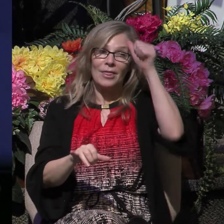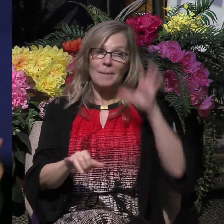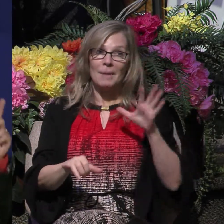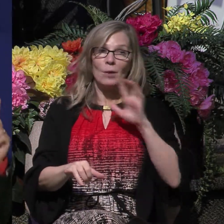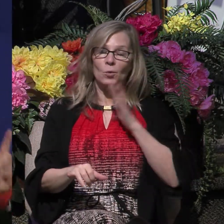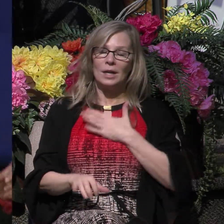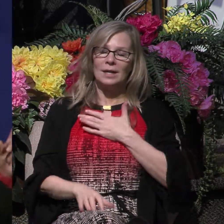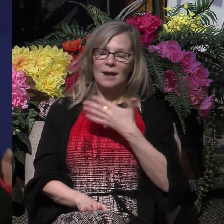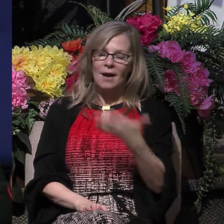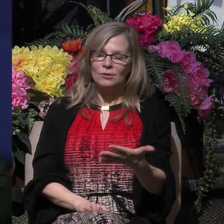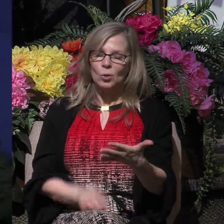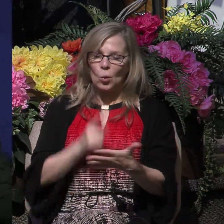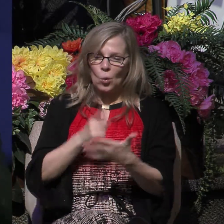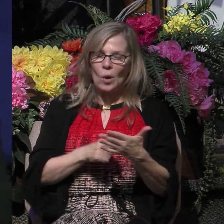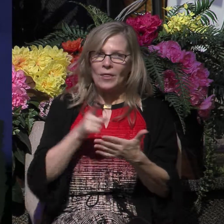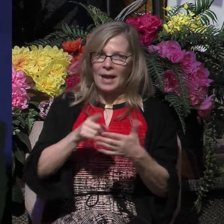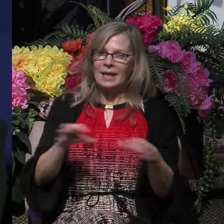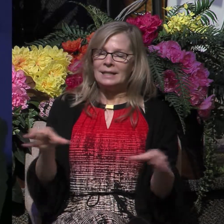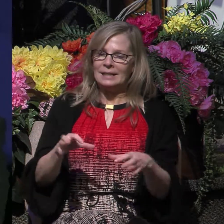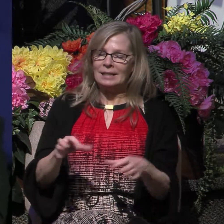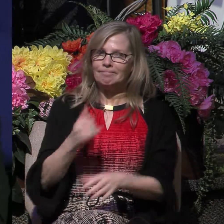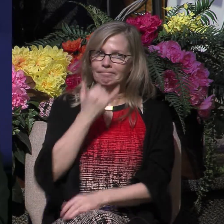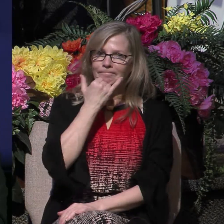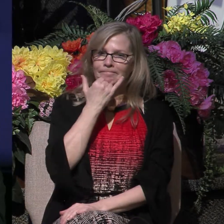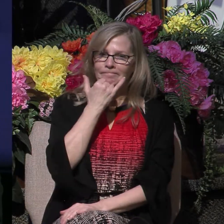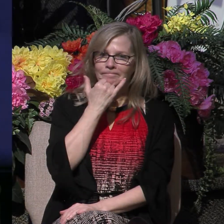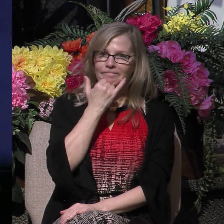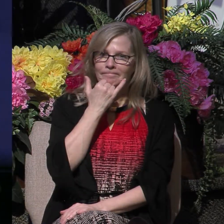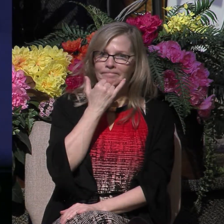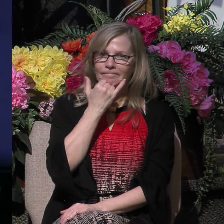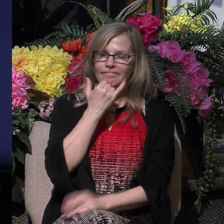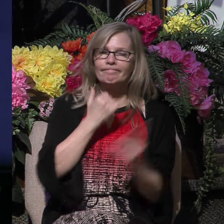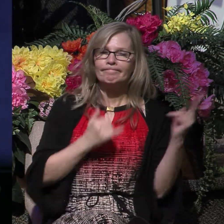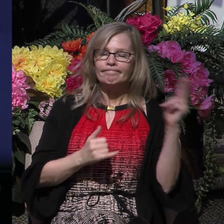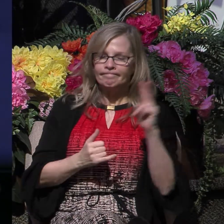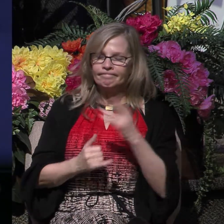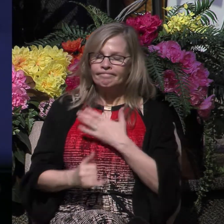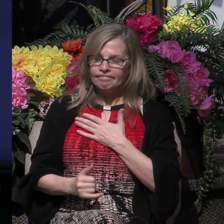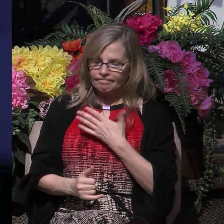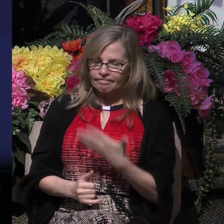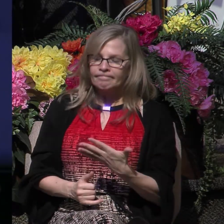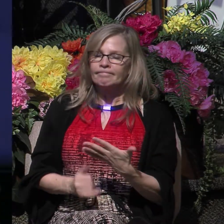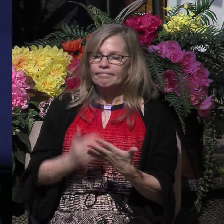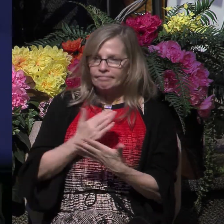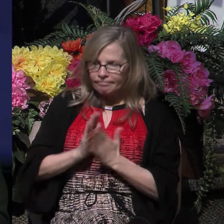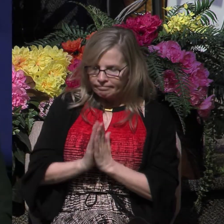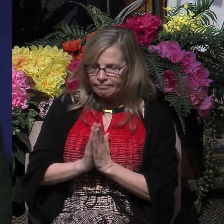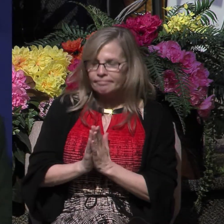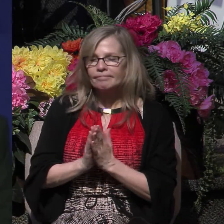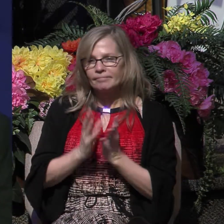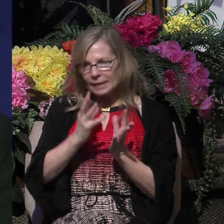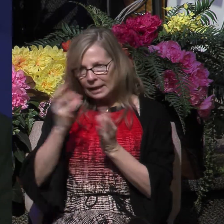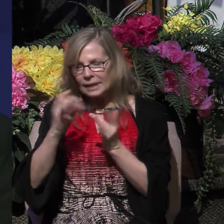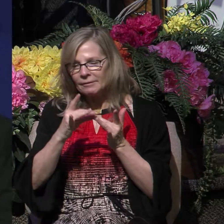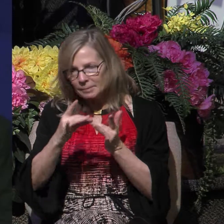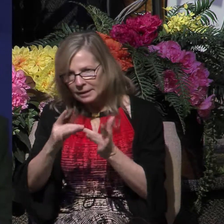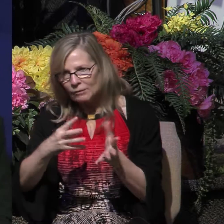that what they did to them was wrong and that Paul and Silas had done nothing